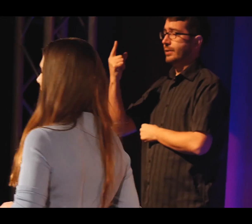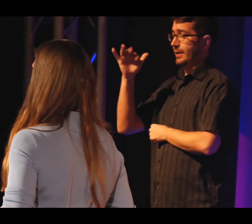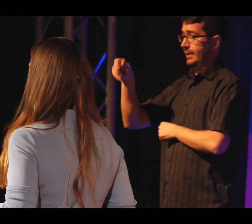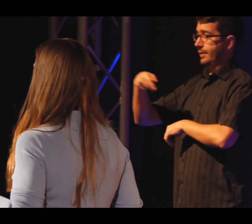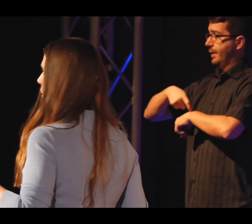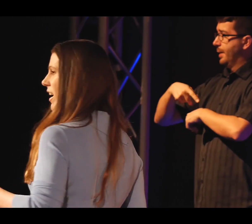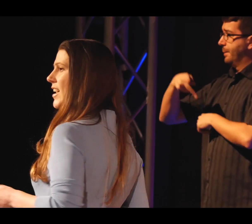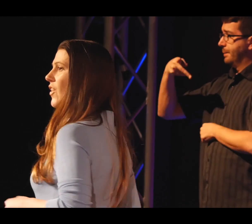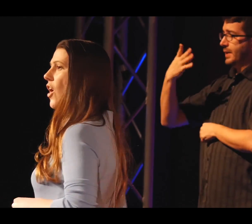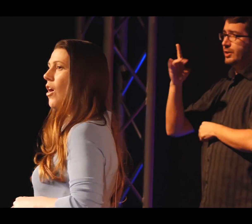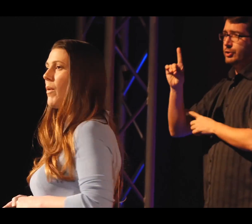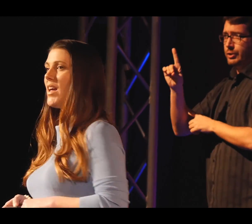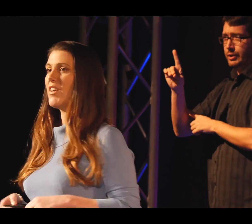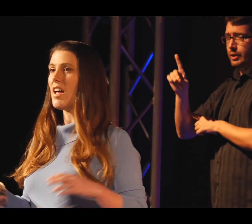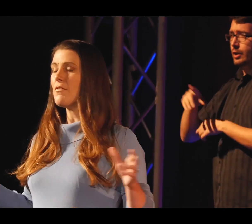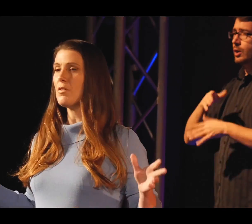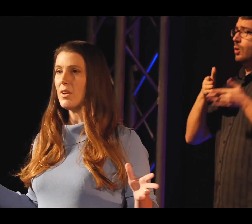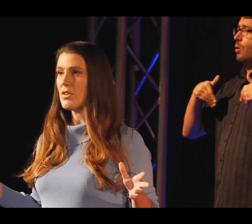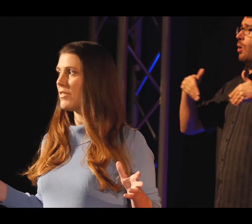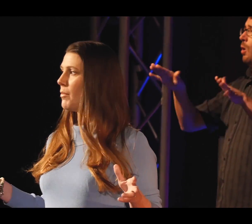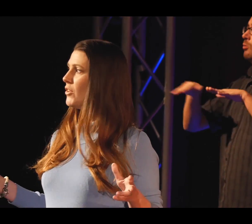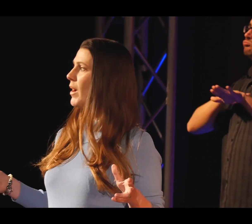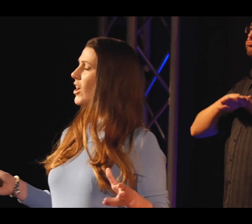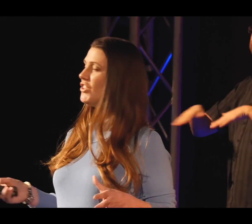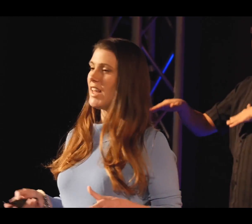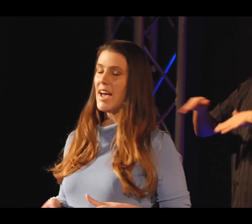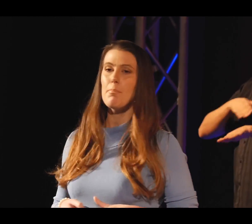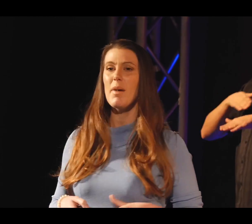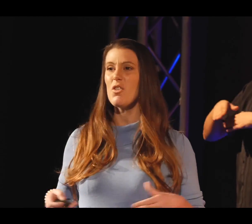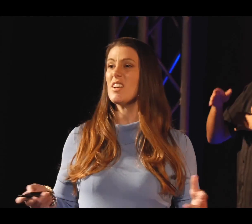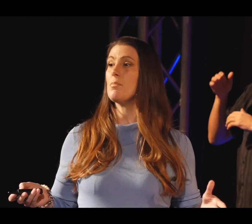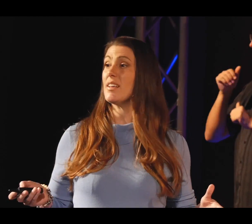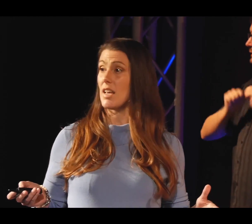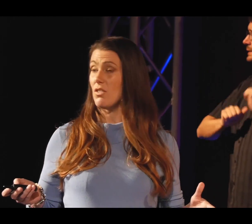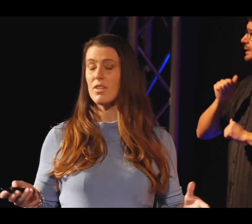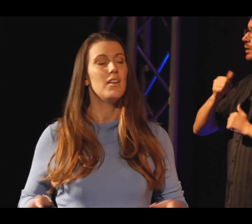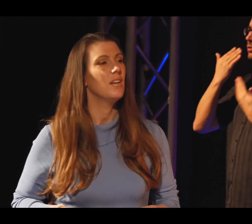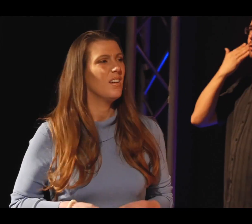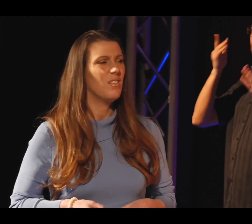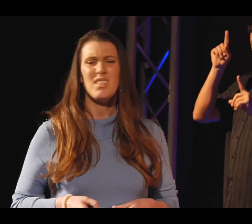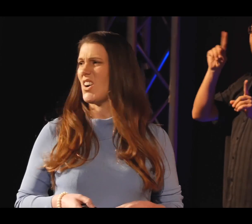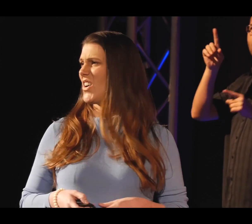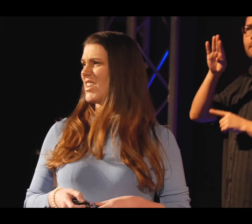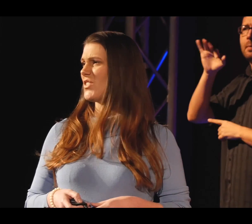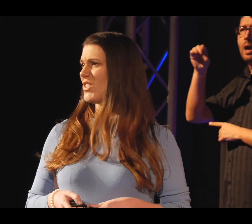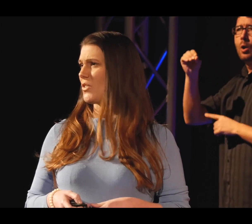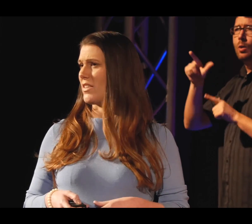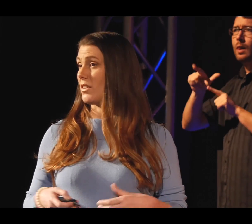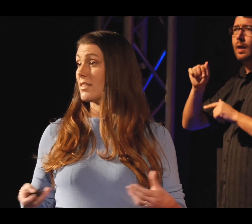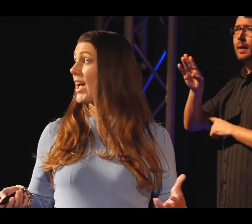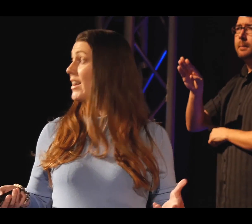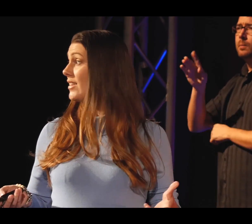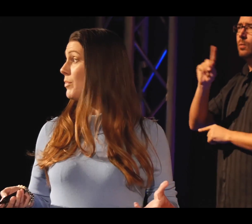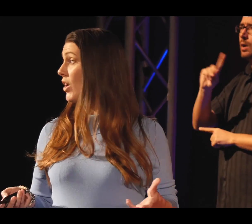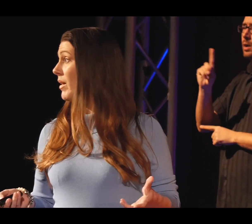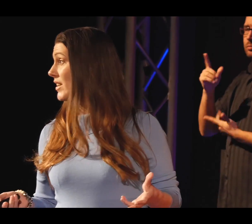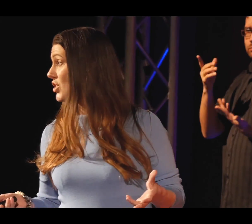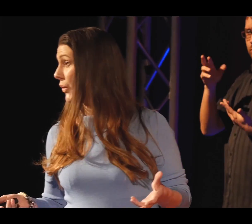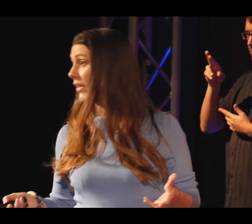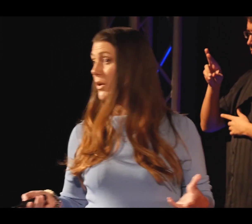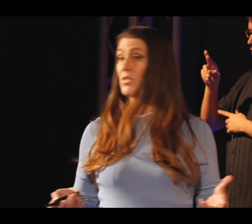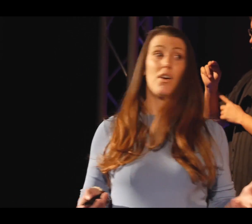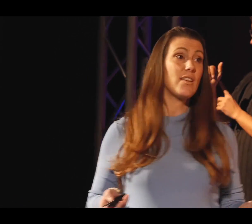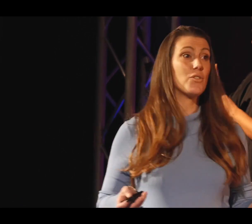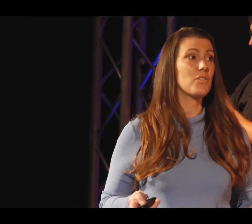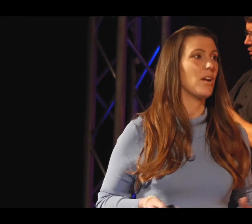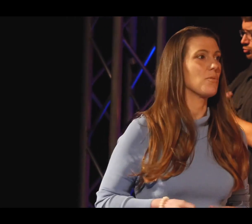PhD. And I'm walking down the hallway of an unfamiliar developmental biology lab, muttering to myself, what's an RNA stress granule? Because I had an experiment